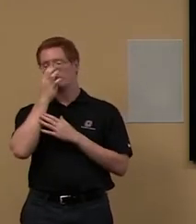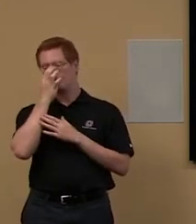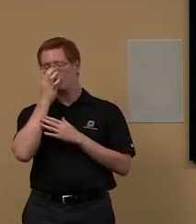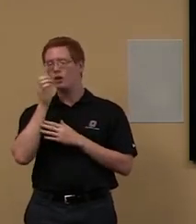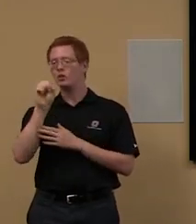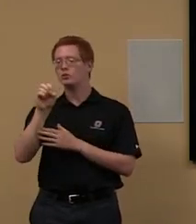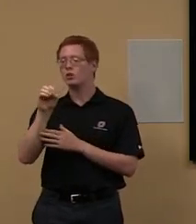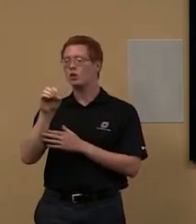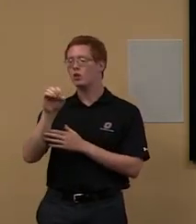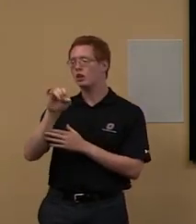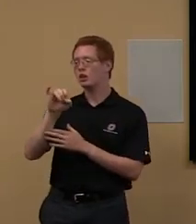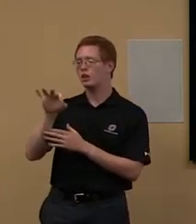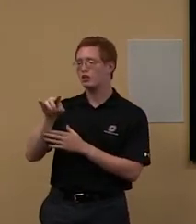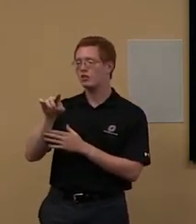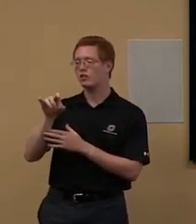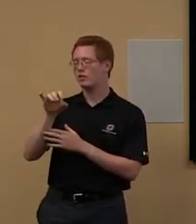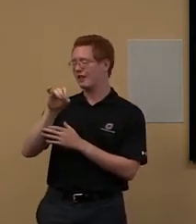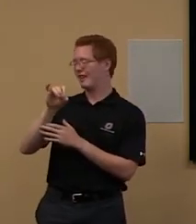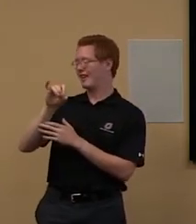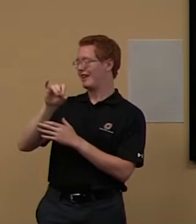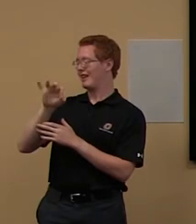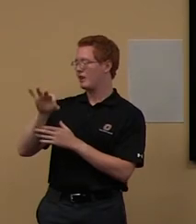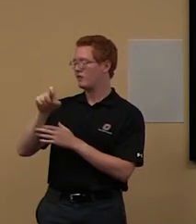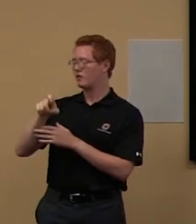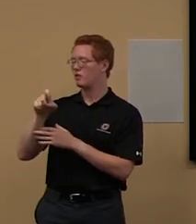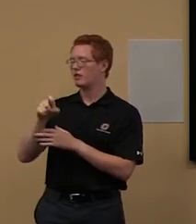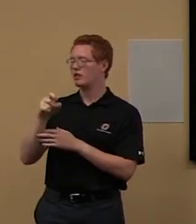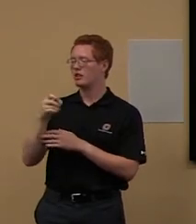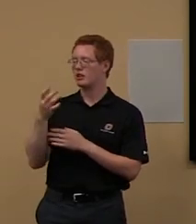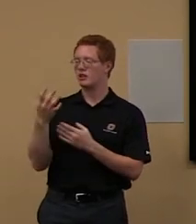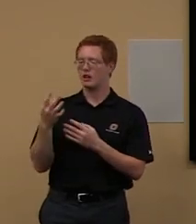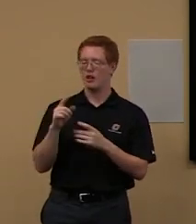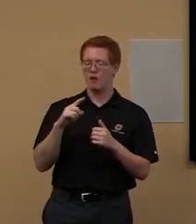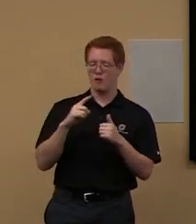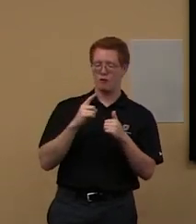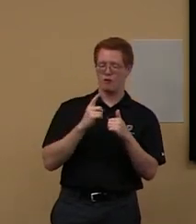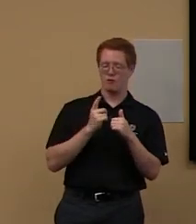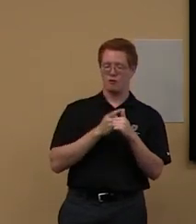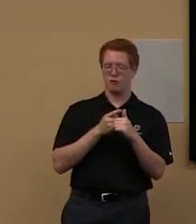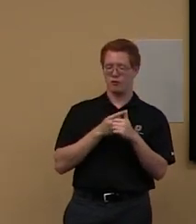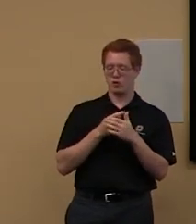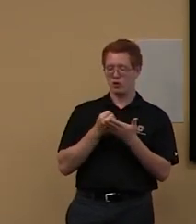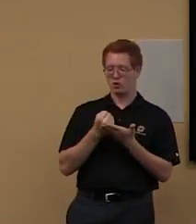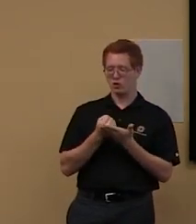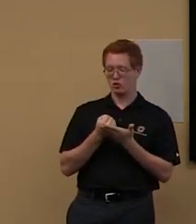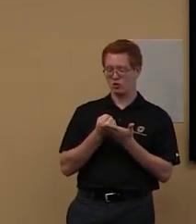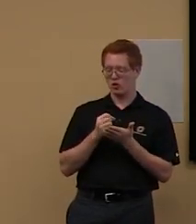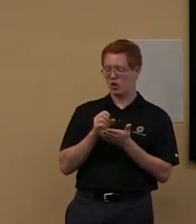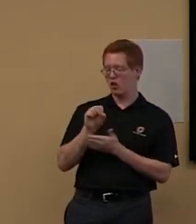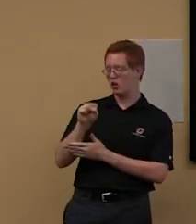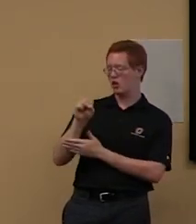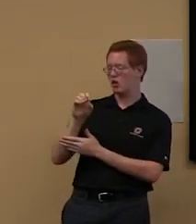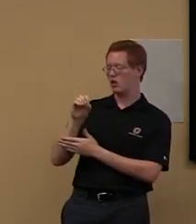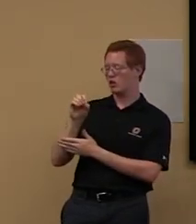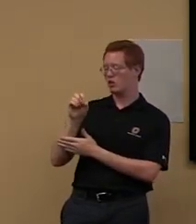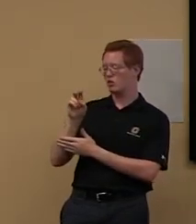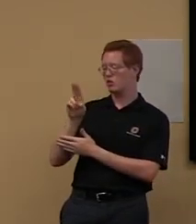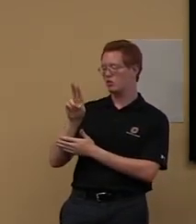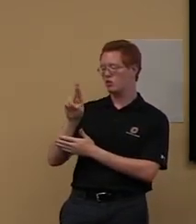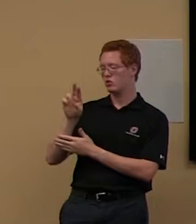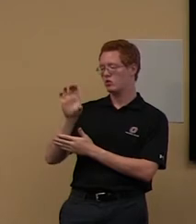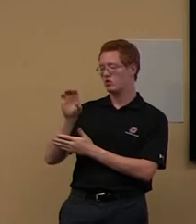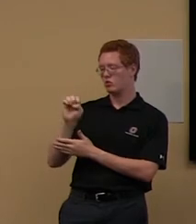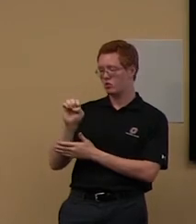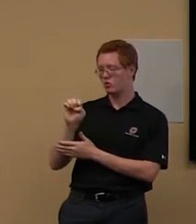primary source material, go down and check with them. They are located, um, on the first floor. kind of, they're actually kind of